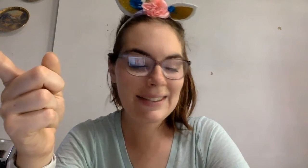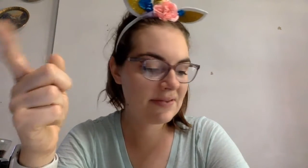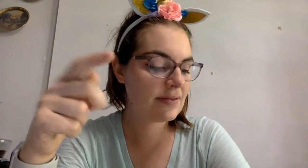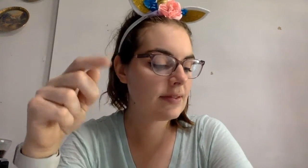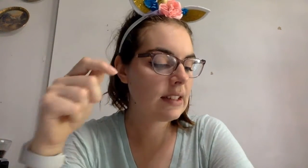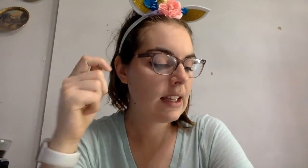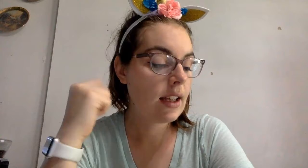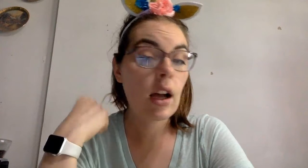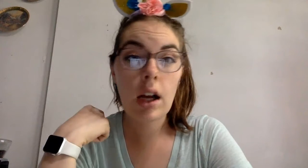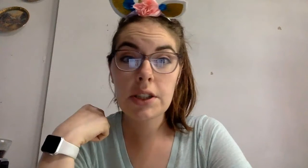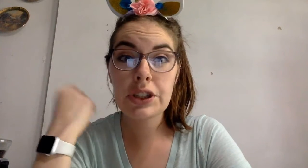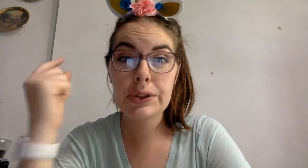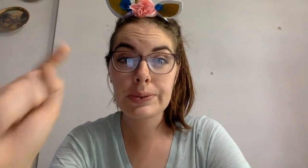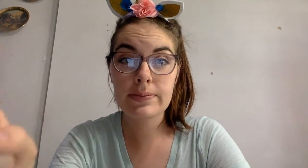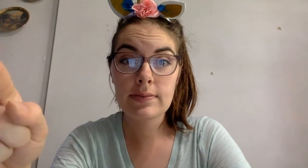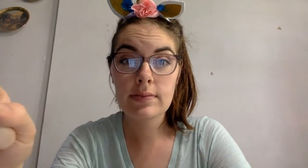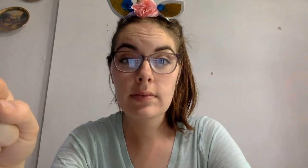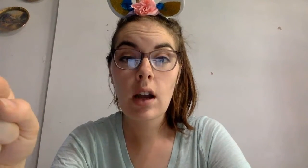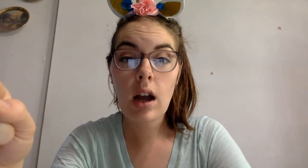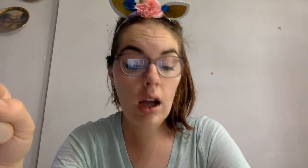On to. Eh.